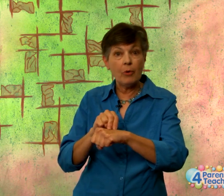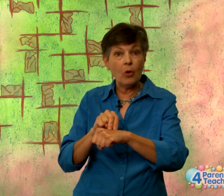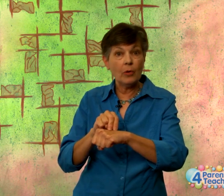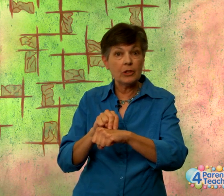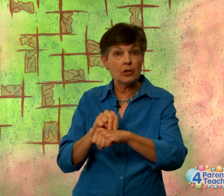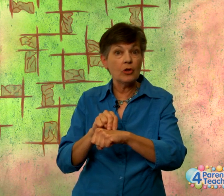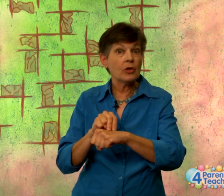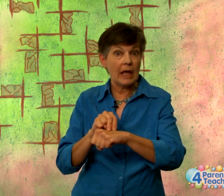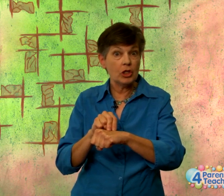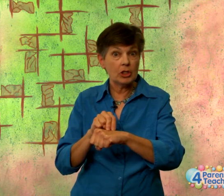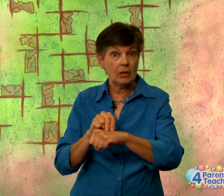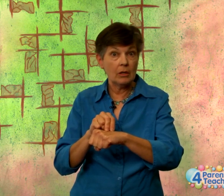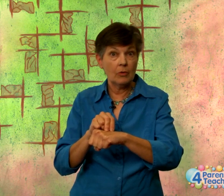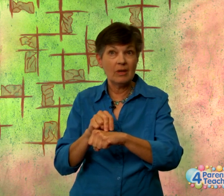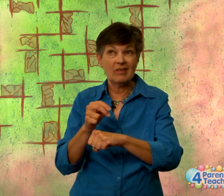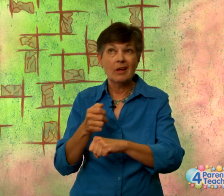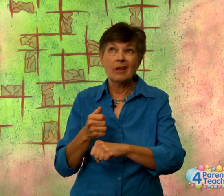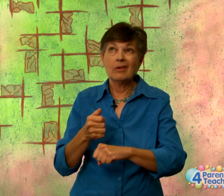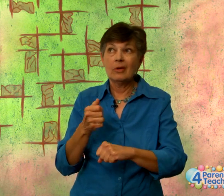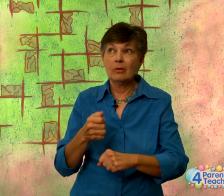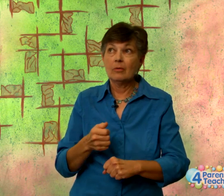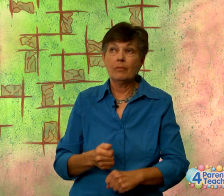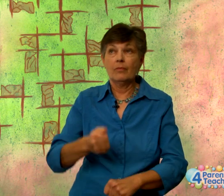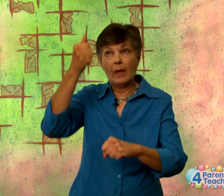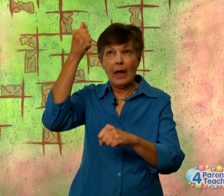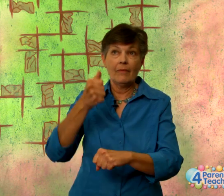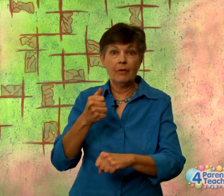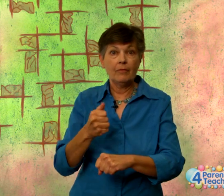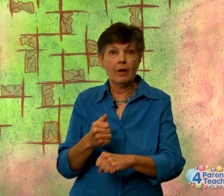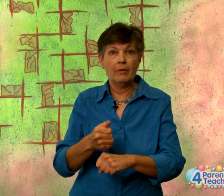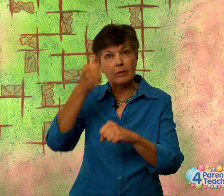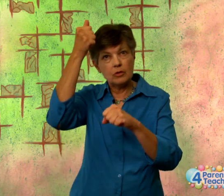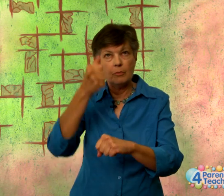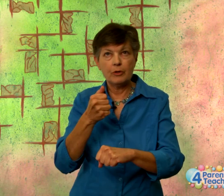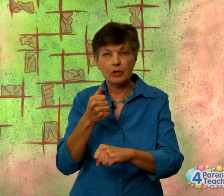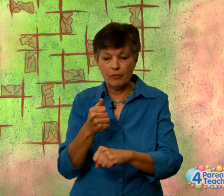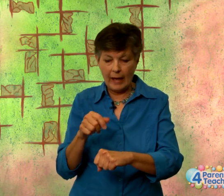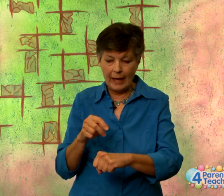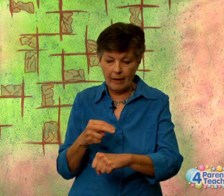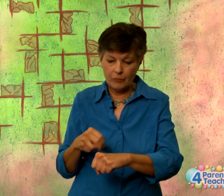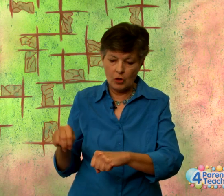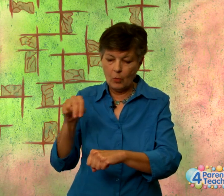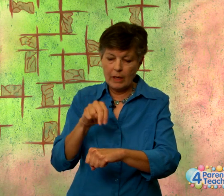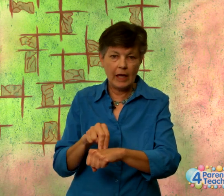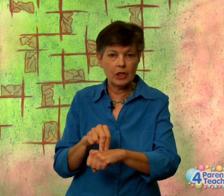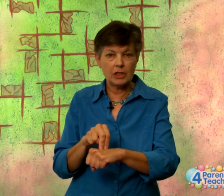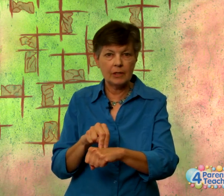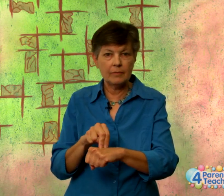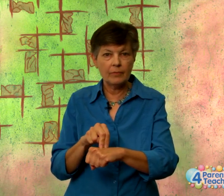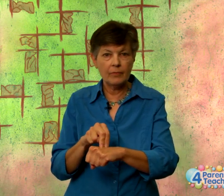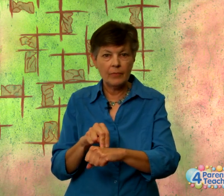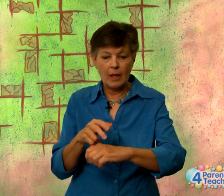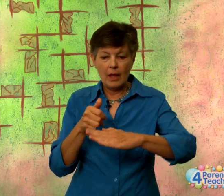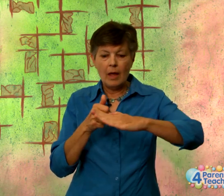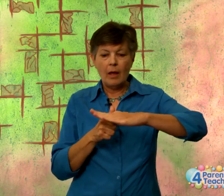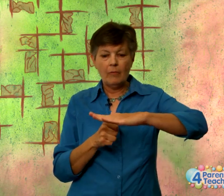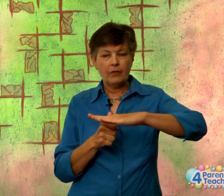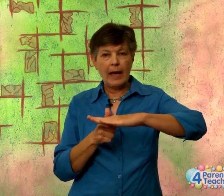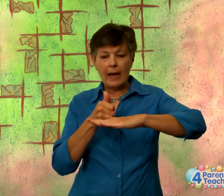pole into your nation. You know when you, when you have a, to put your flag up. So one nation, flat